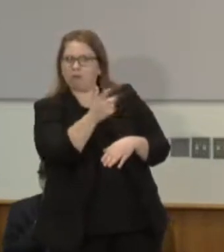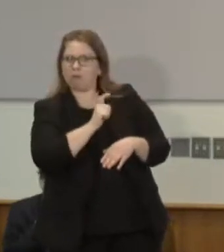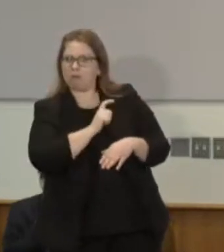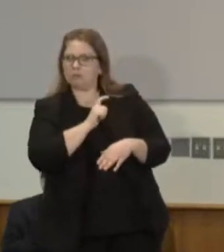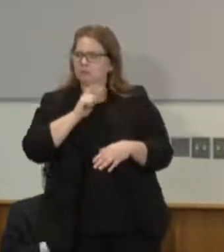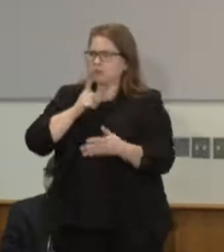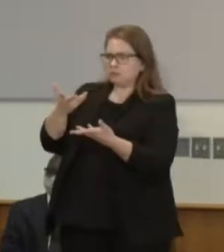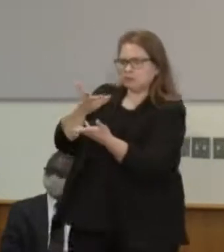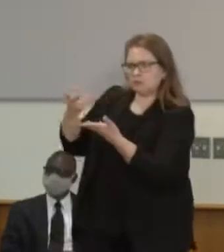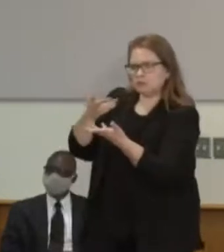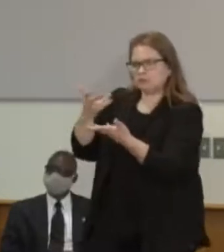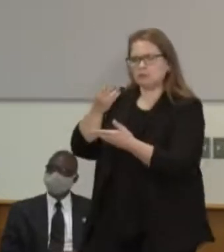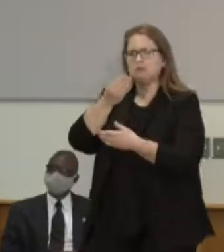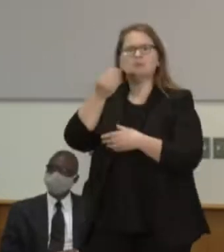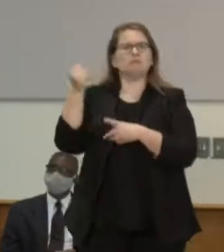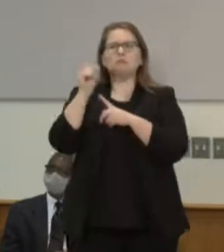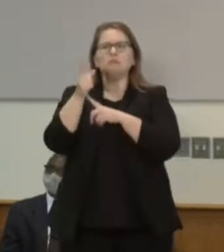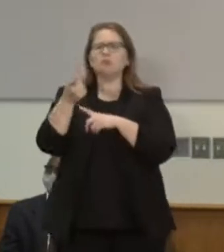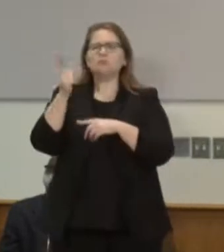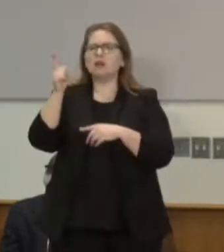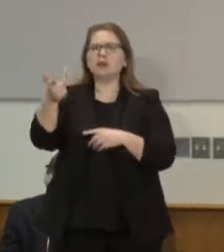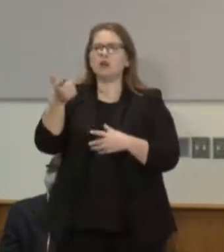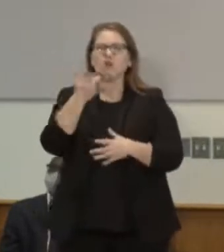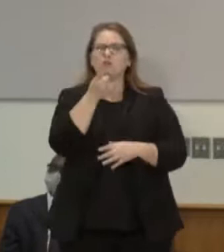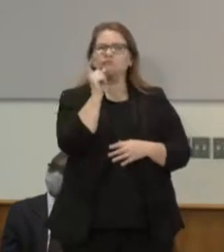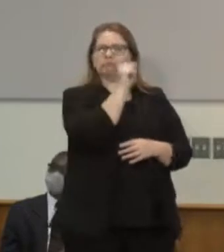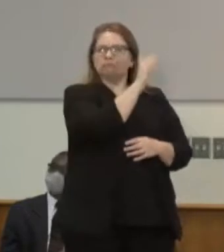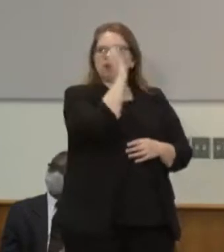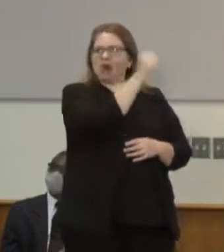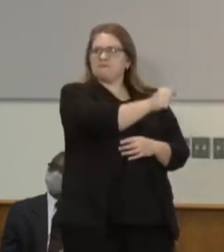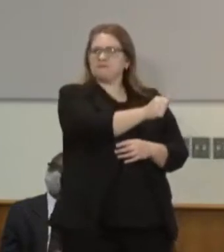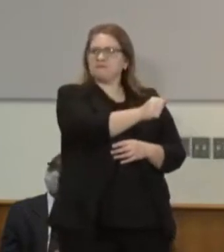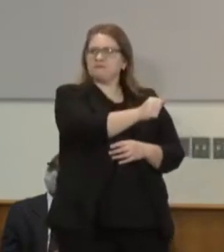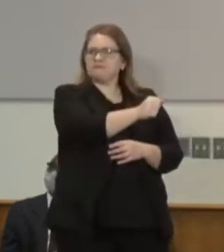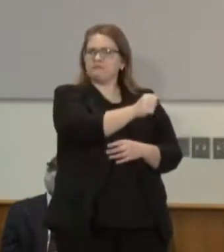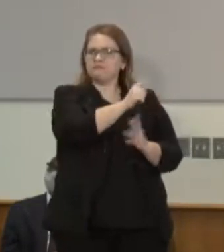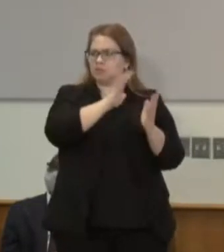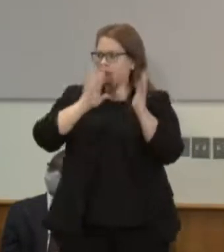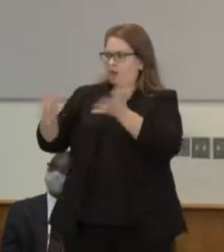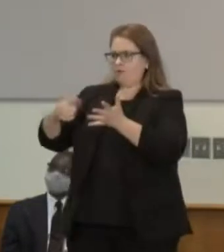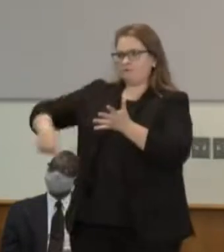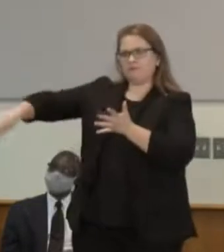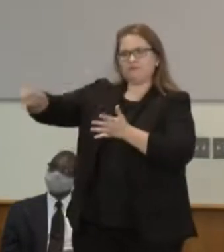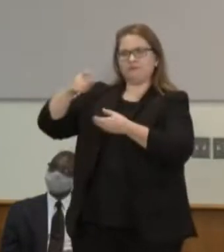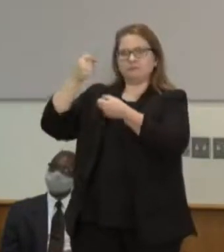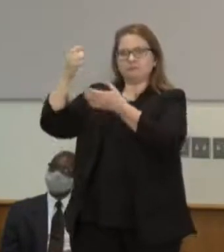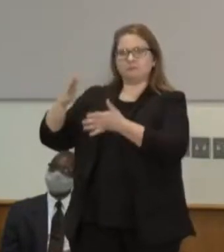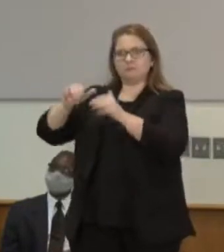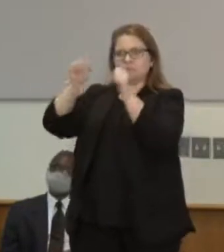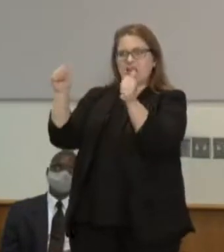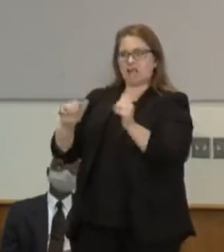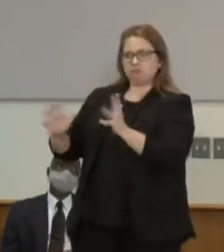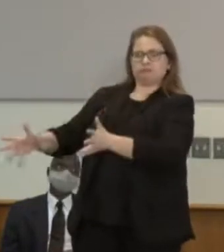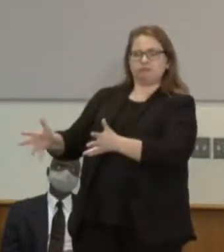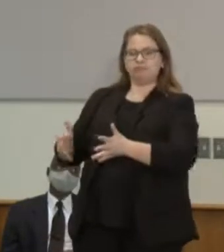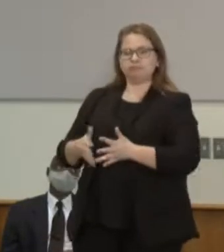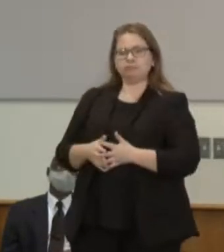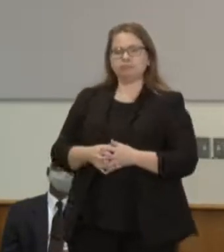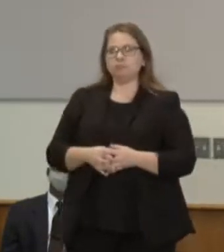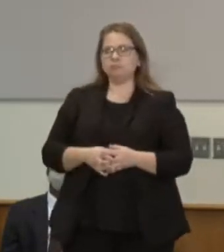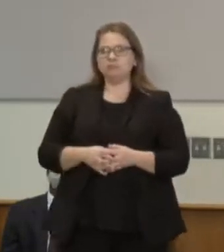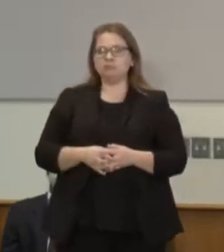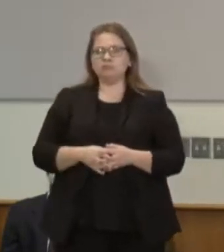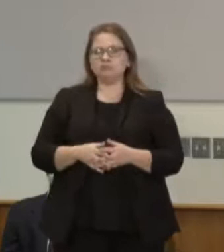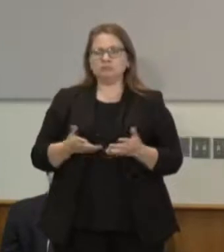minutes later walked away left the protesters and the statue unattended and it came down minutes later that